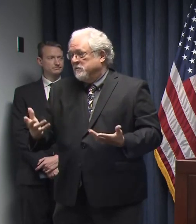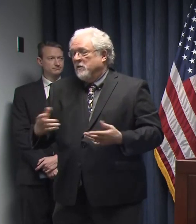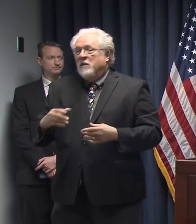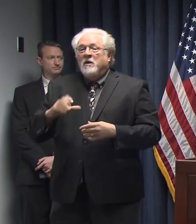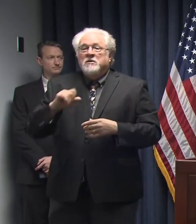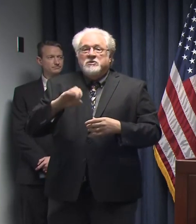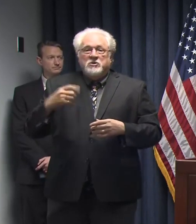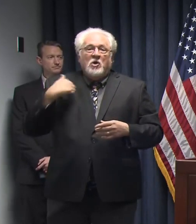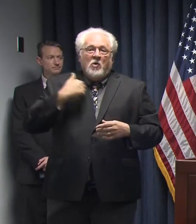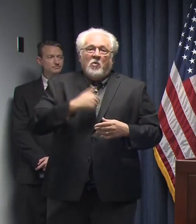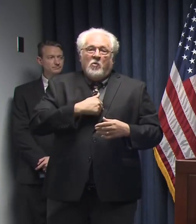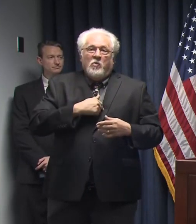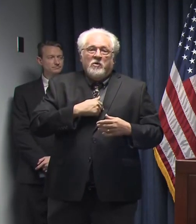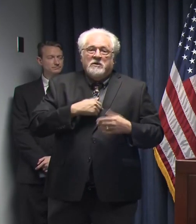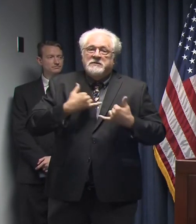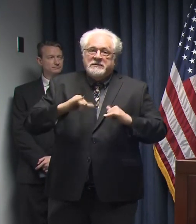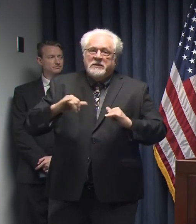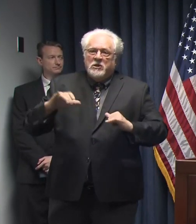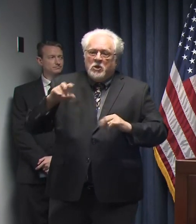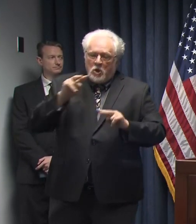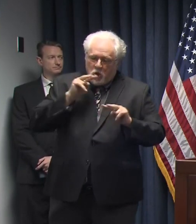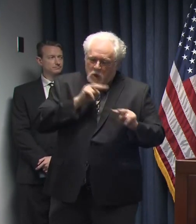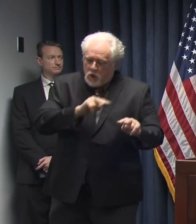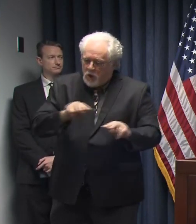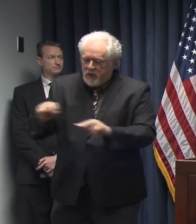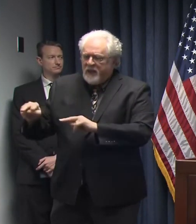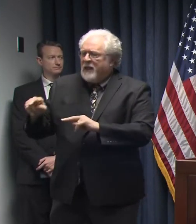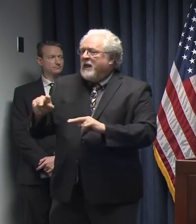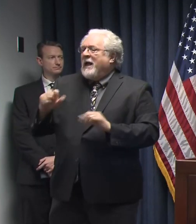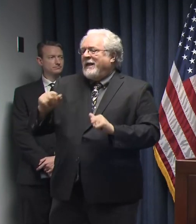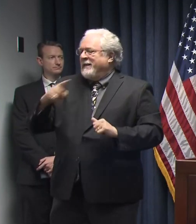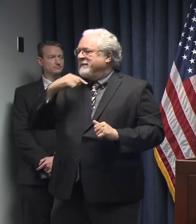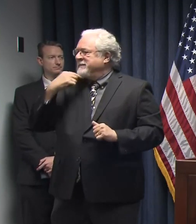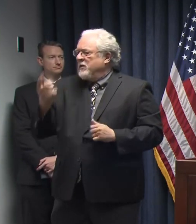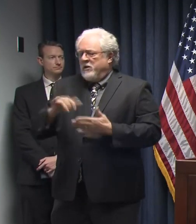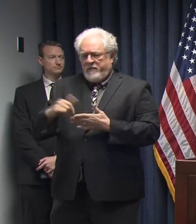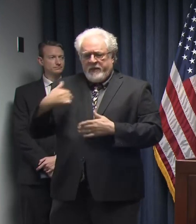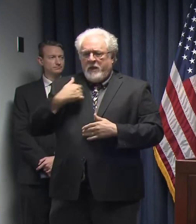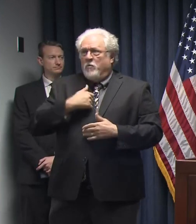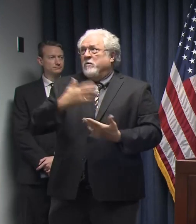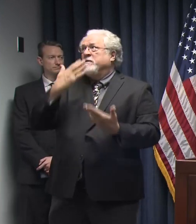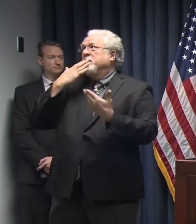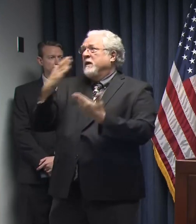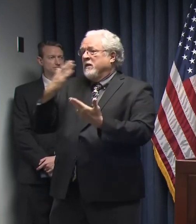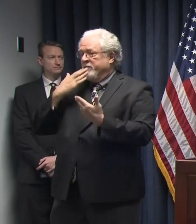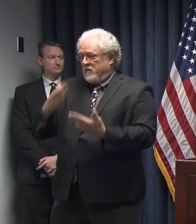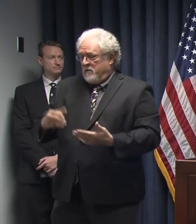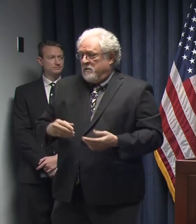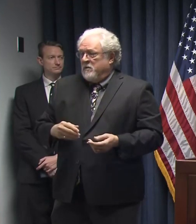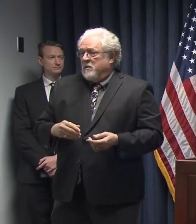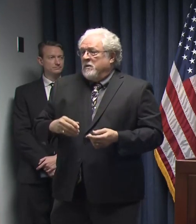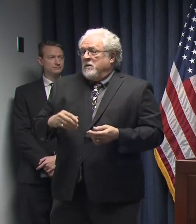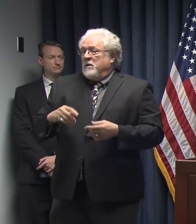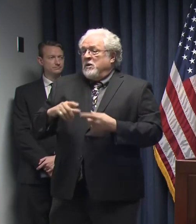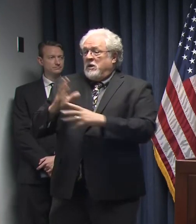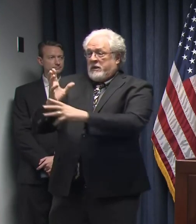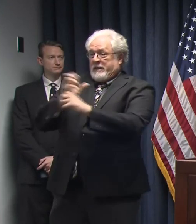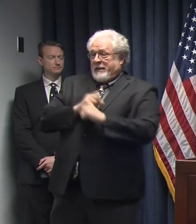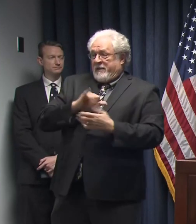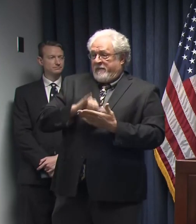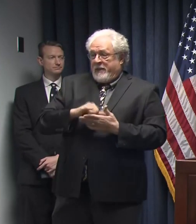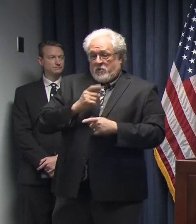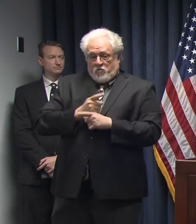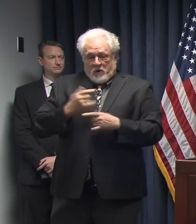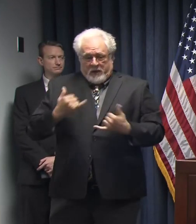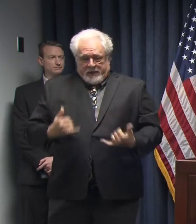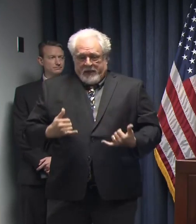So we are still looking at that. I can only tell you that we are very thankful to be getting that because right